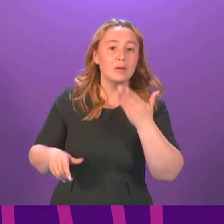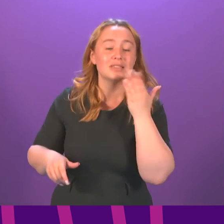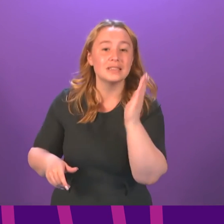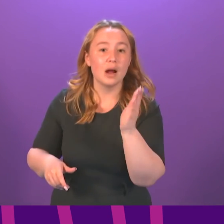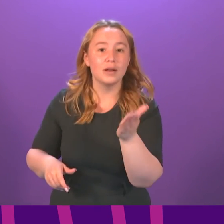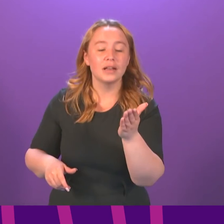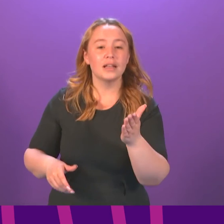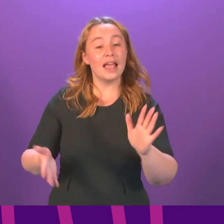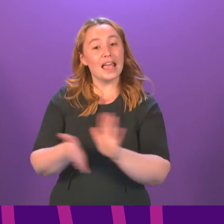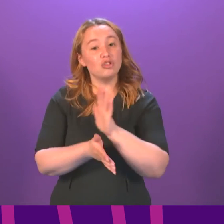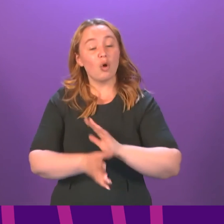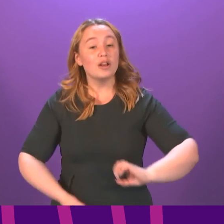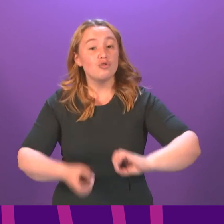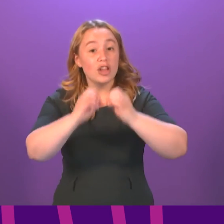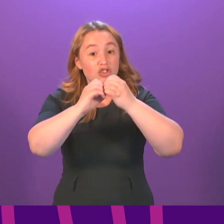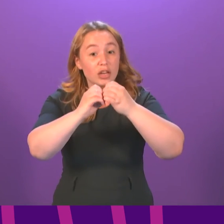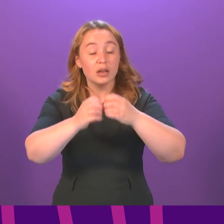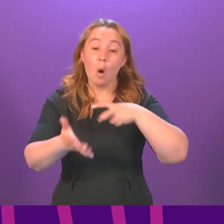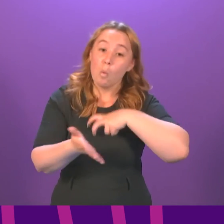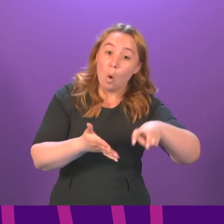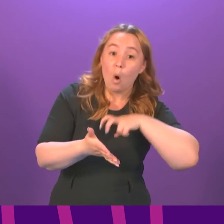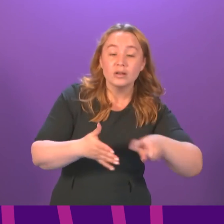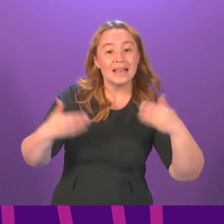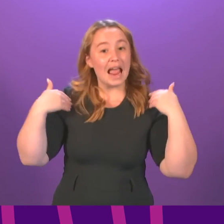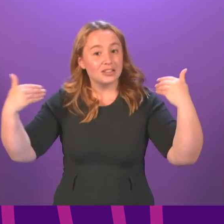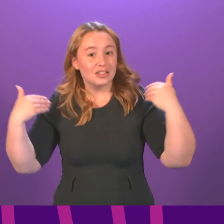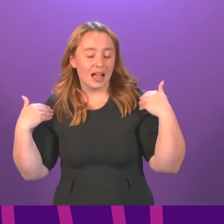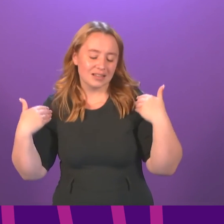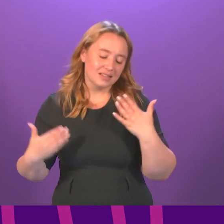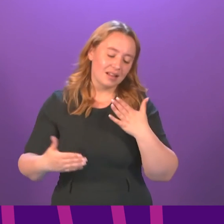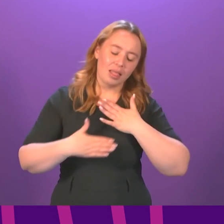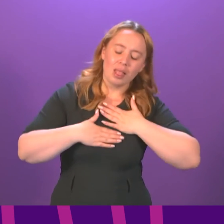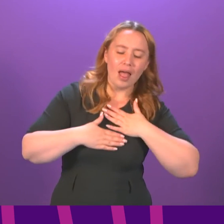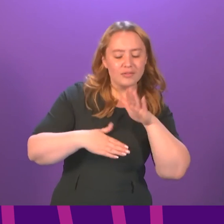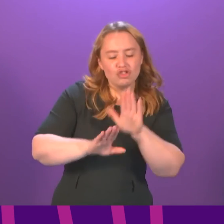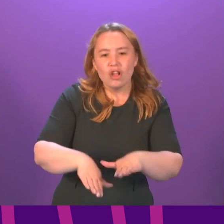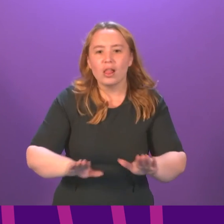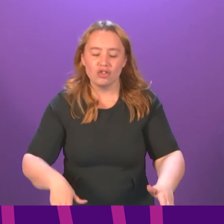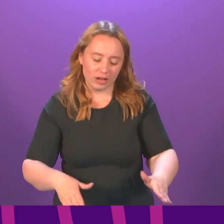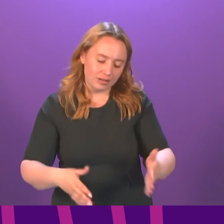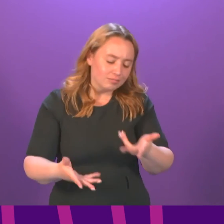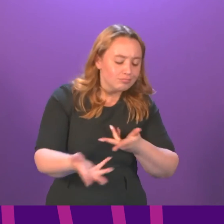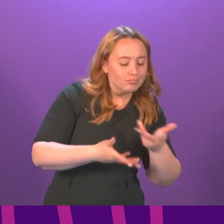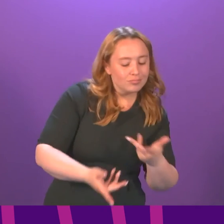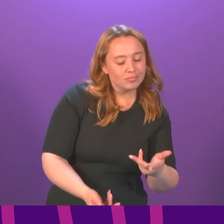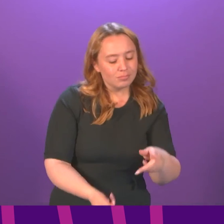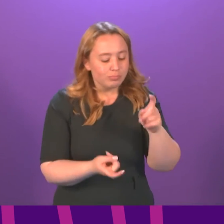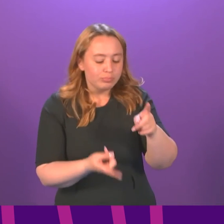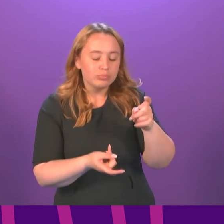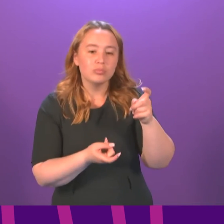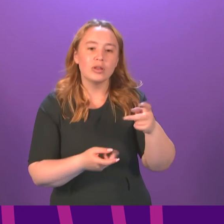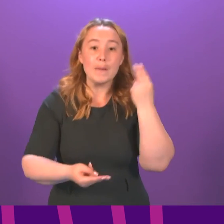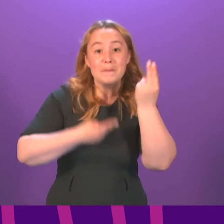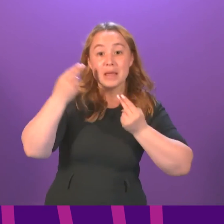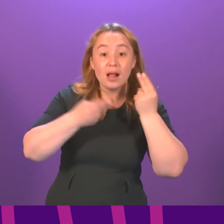long walks and exercise. He welcomed small children and listened to them. He enjoyed meals and